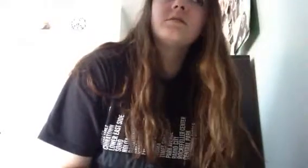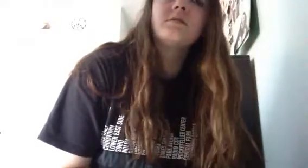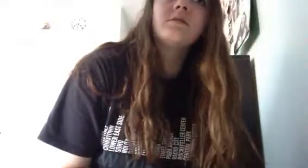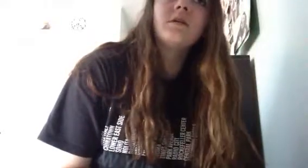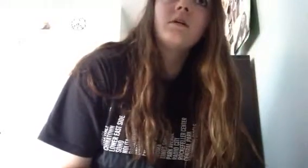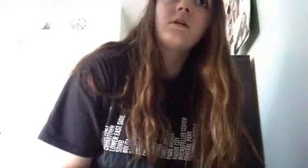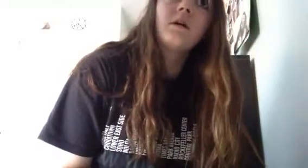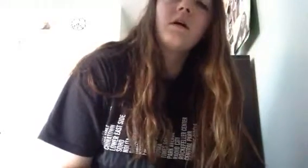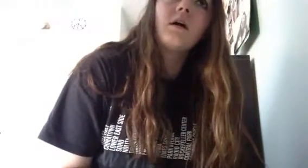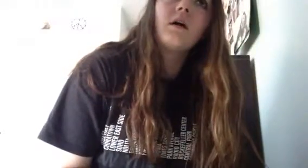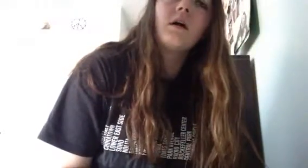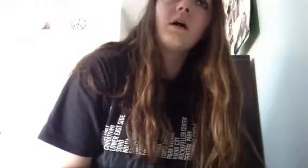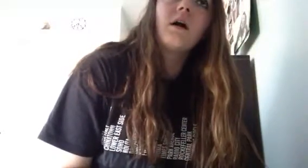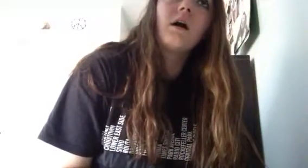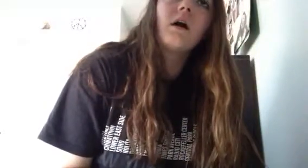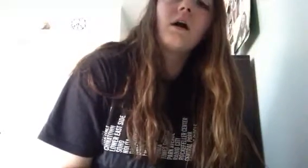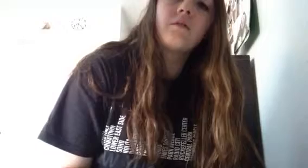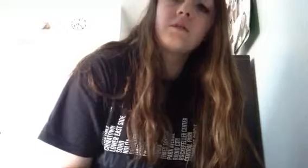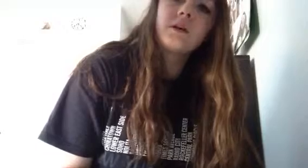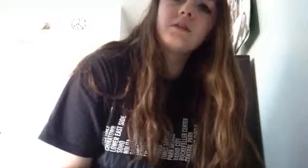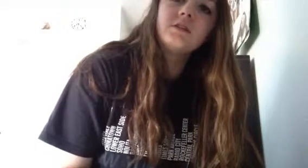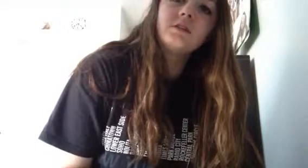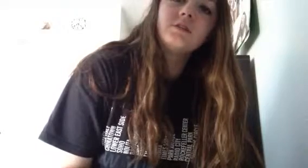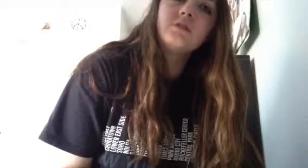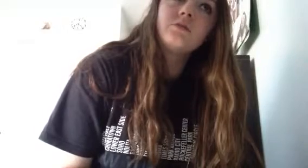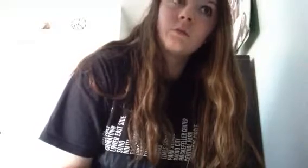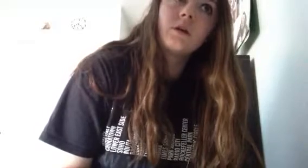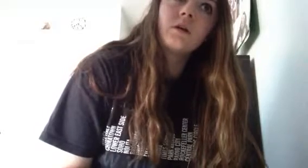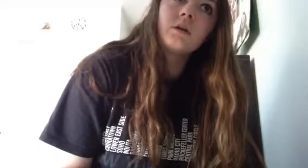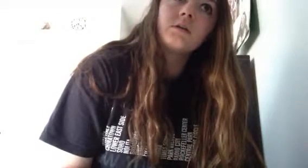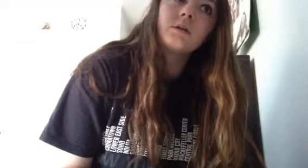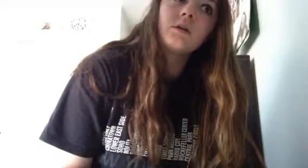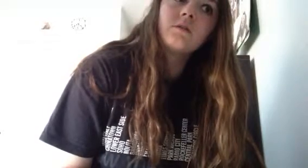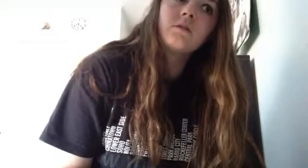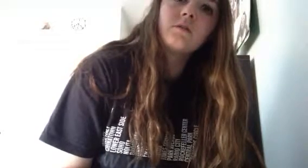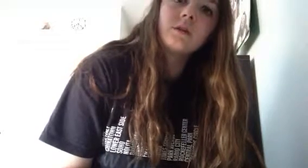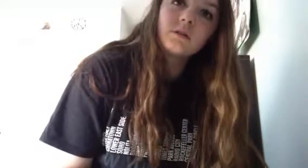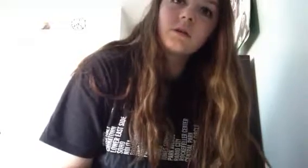i feel like it's easier if it's twitter instead of instagram